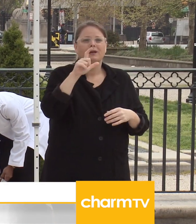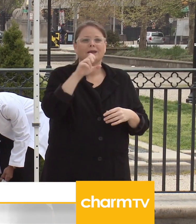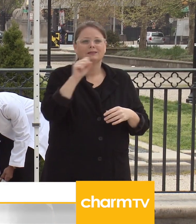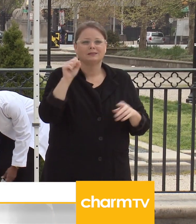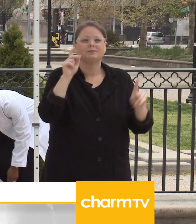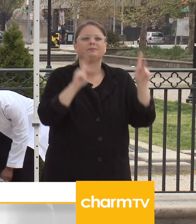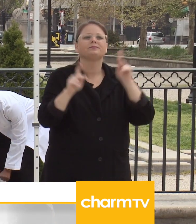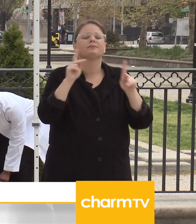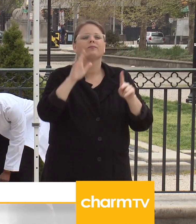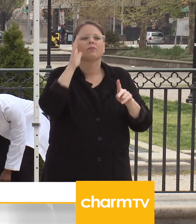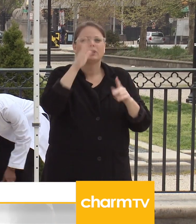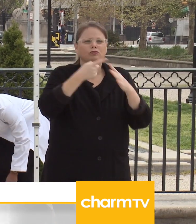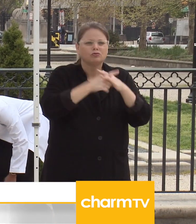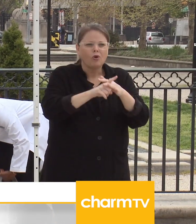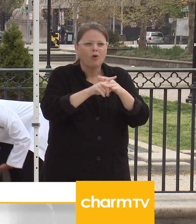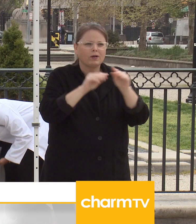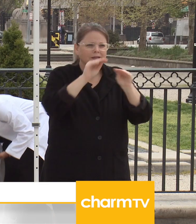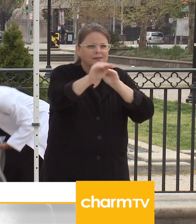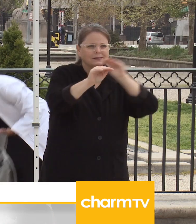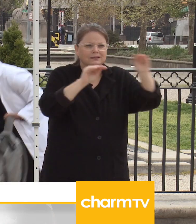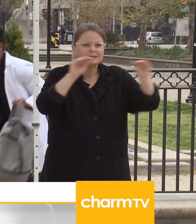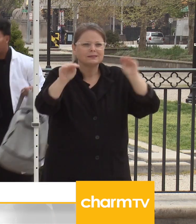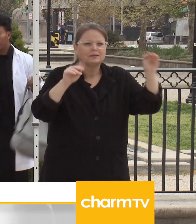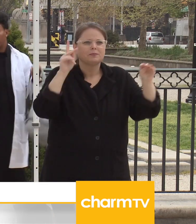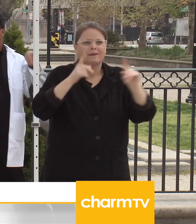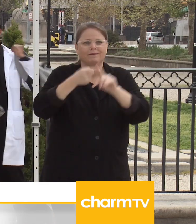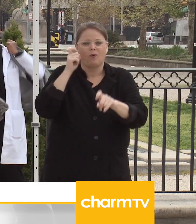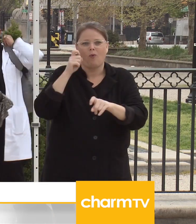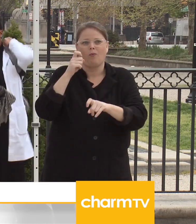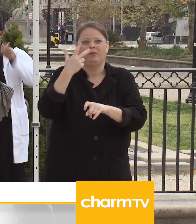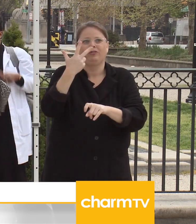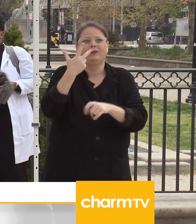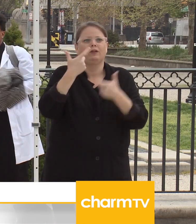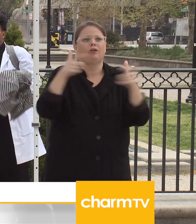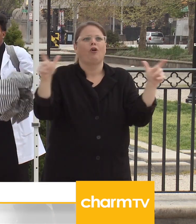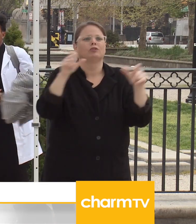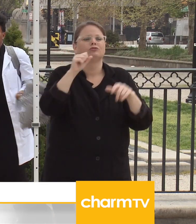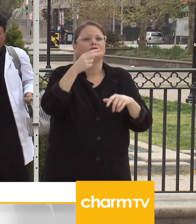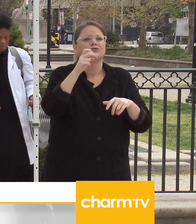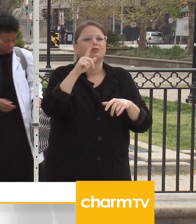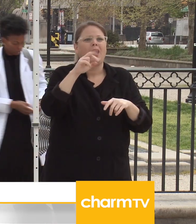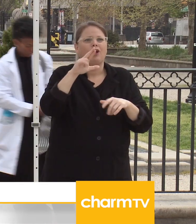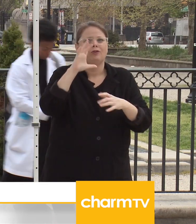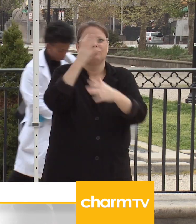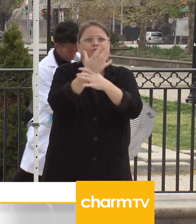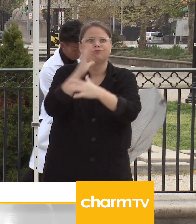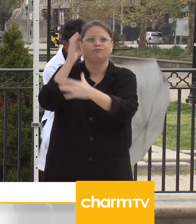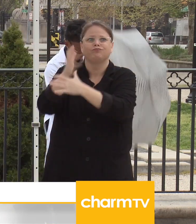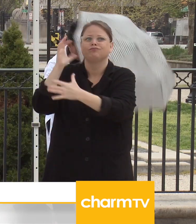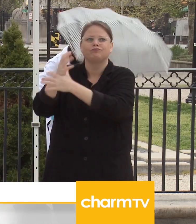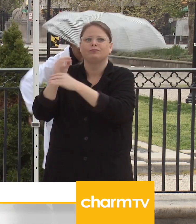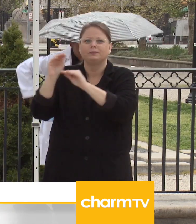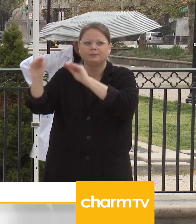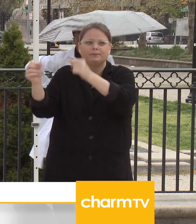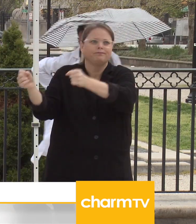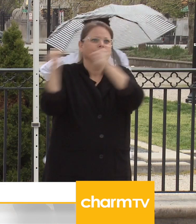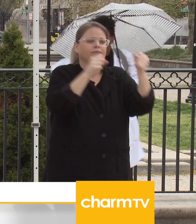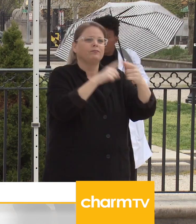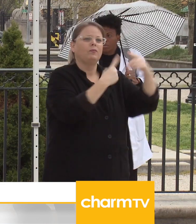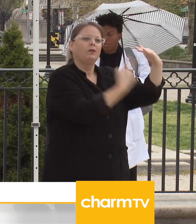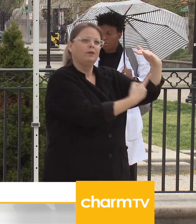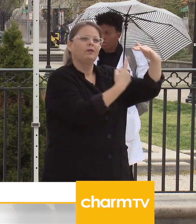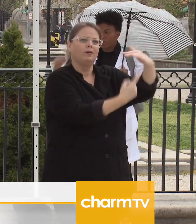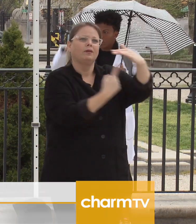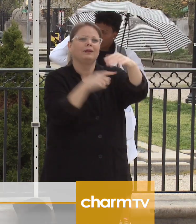from our city's three largest emergency shelters to motels. On March 20th, the city began transporting and supporting